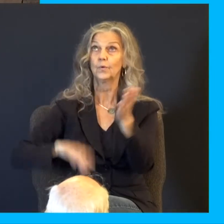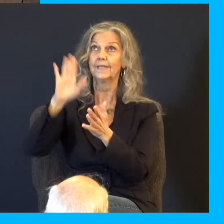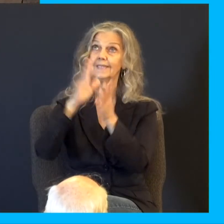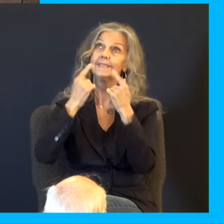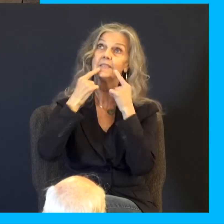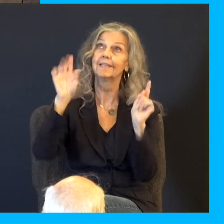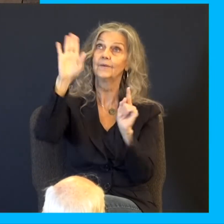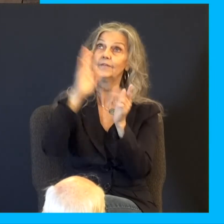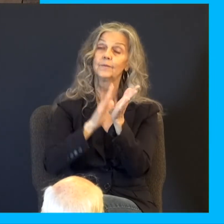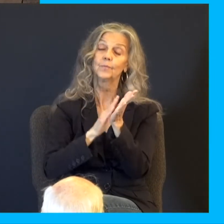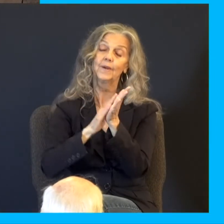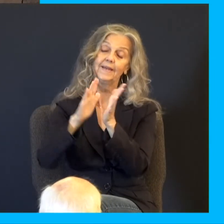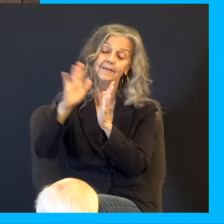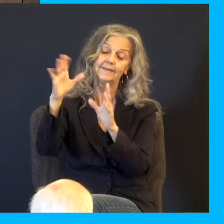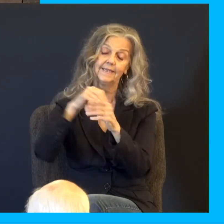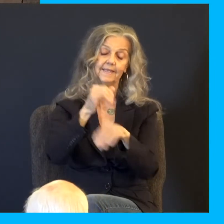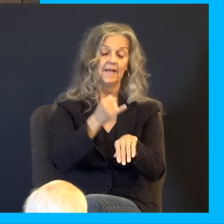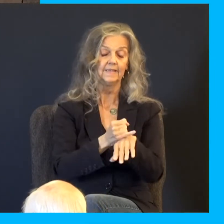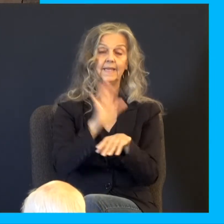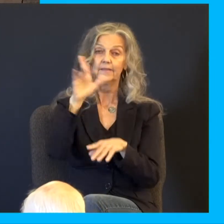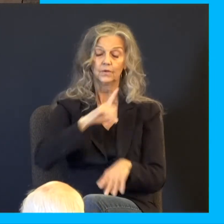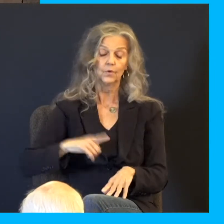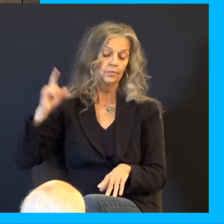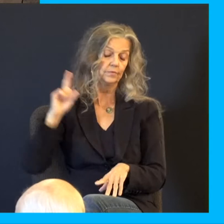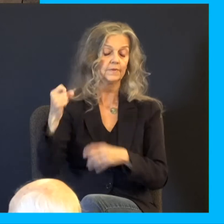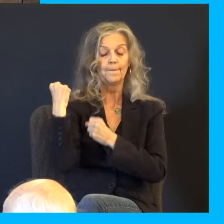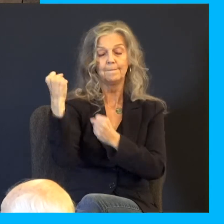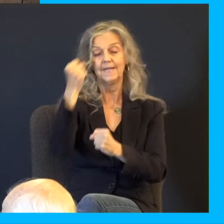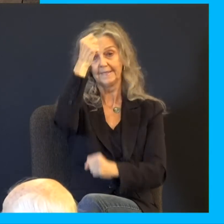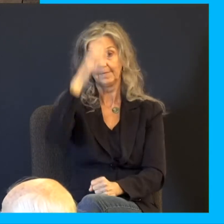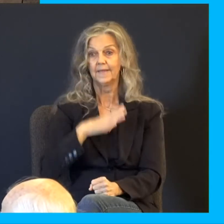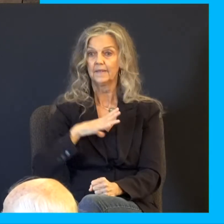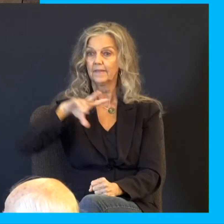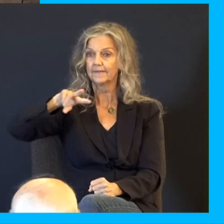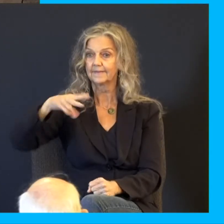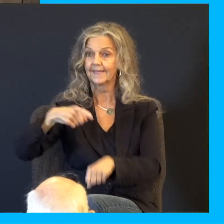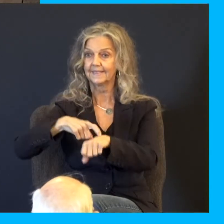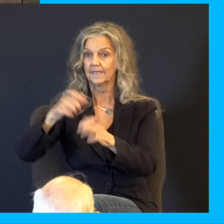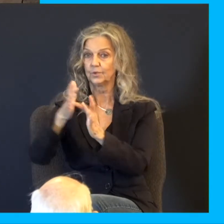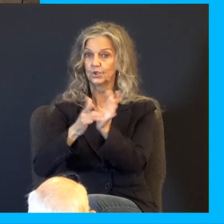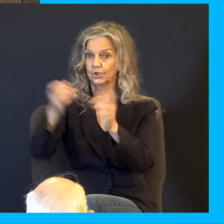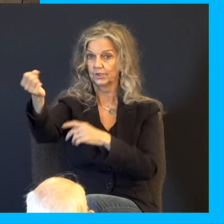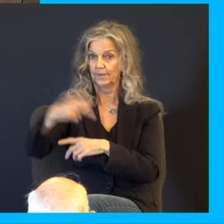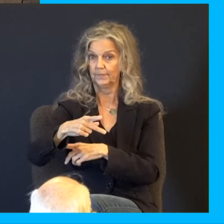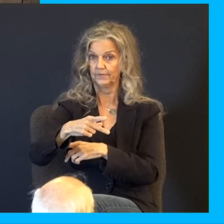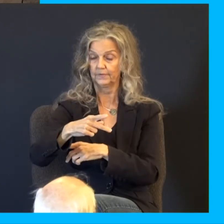the islands. The Lord shall go forth as a mighty man. Now that's the second coming. First coming we just covered, second coming.